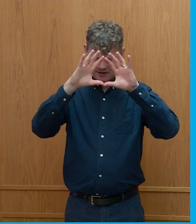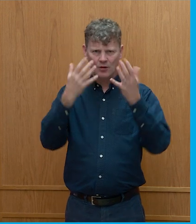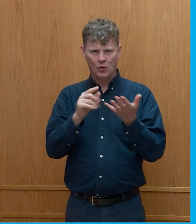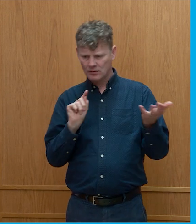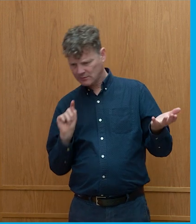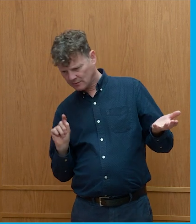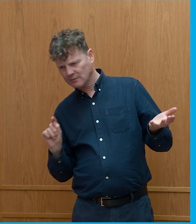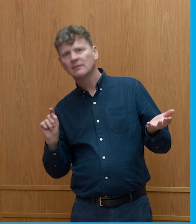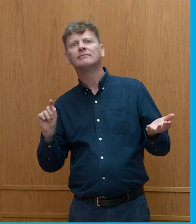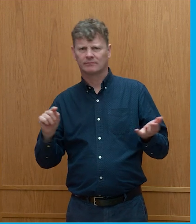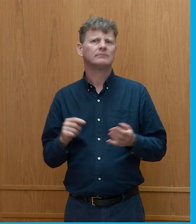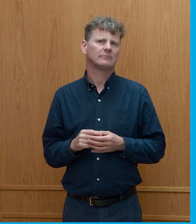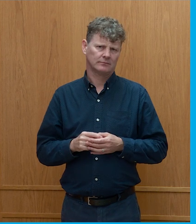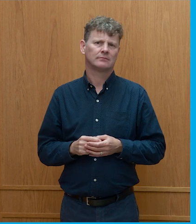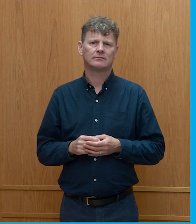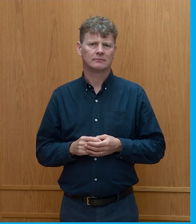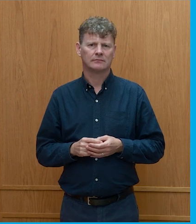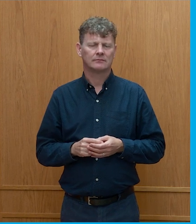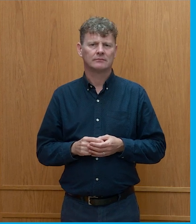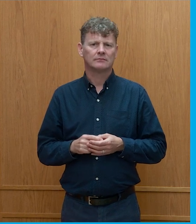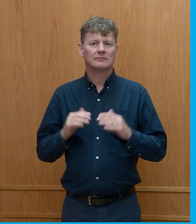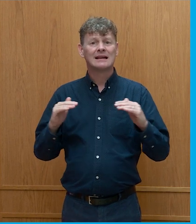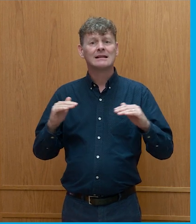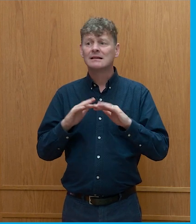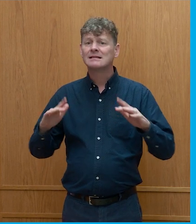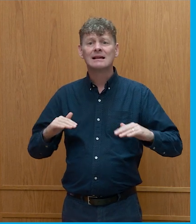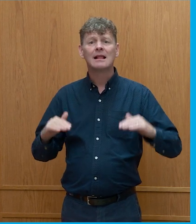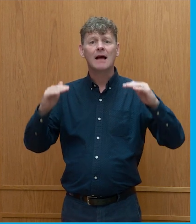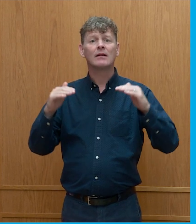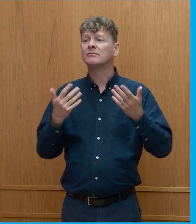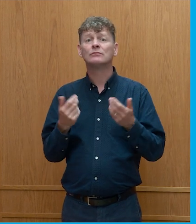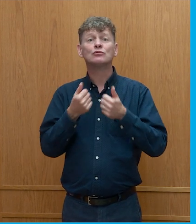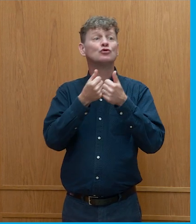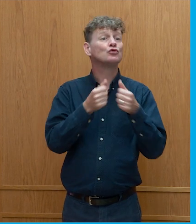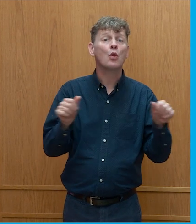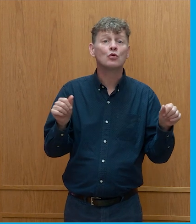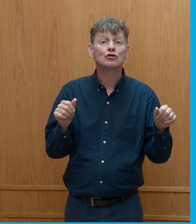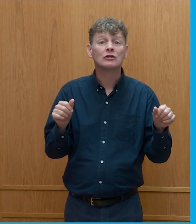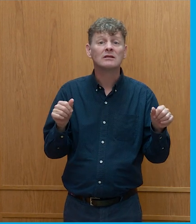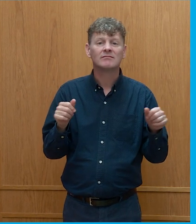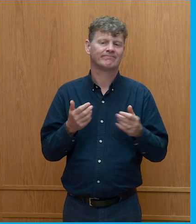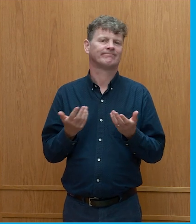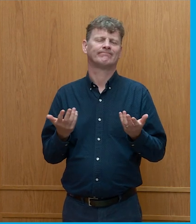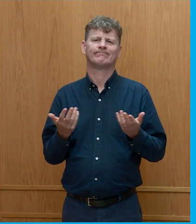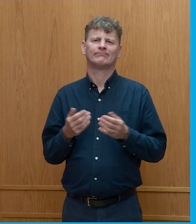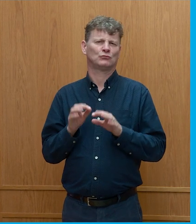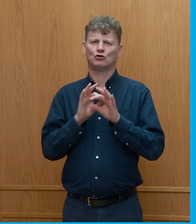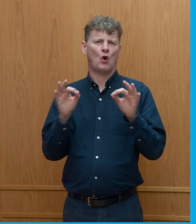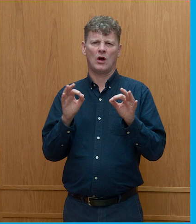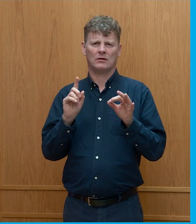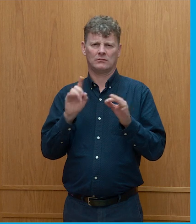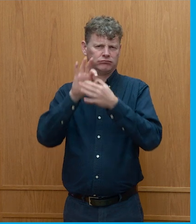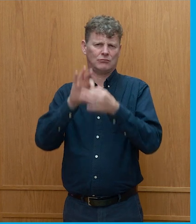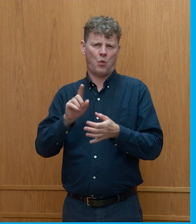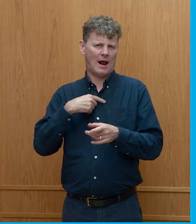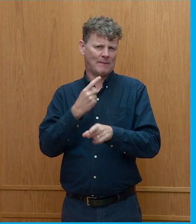the solutions in terms of sea level rise are not what I mentioned in my example that